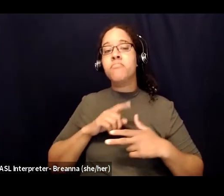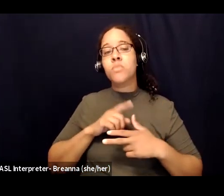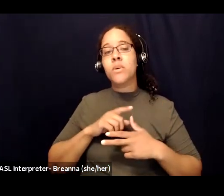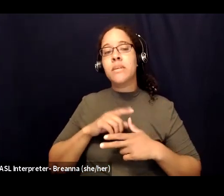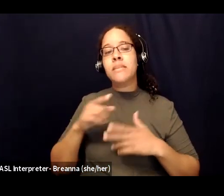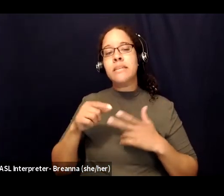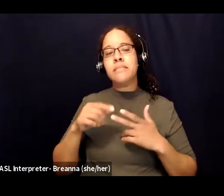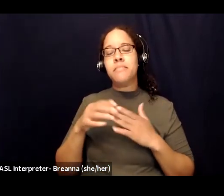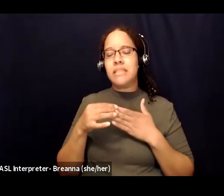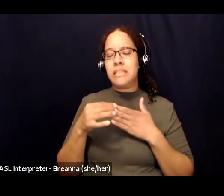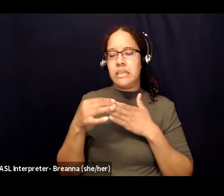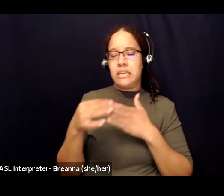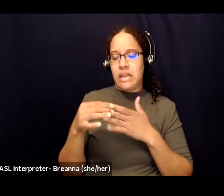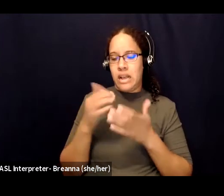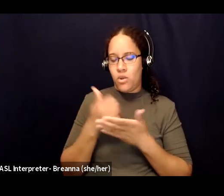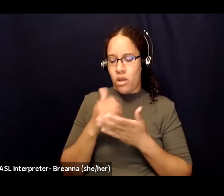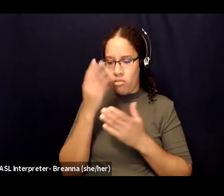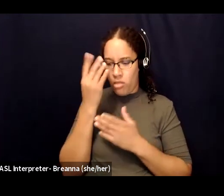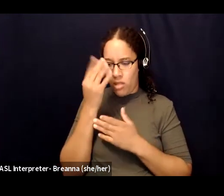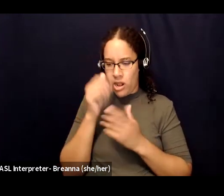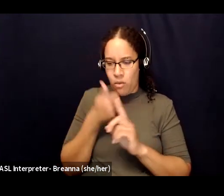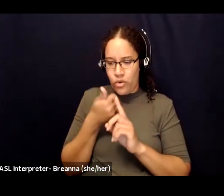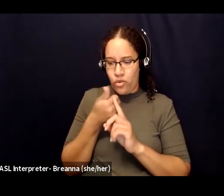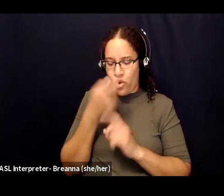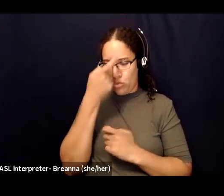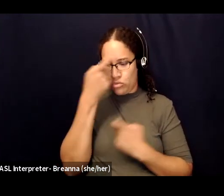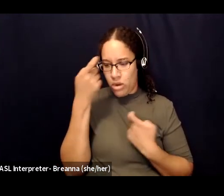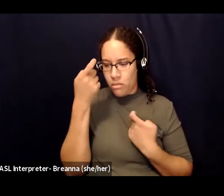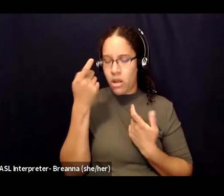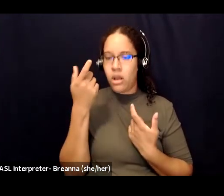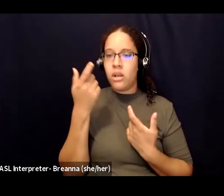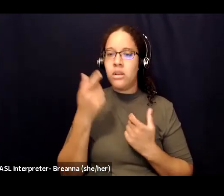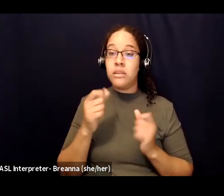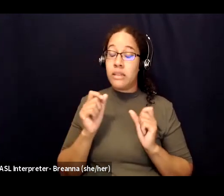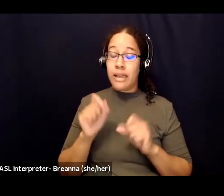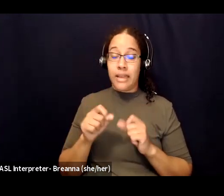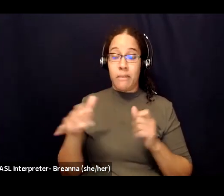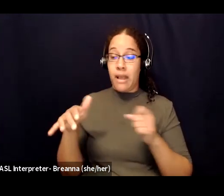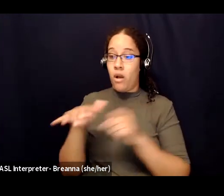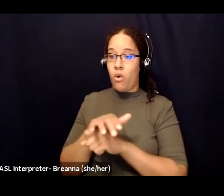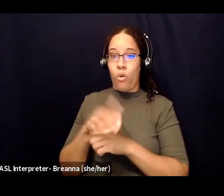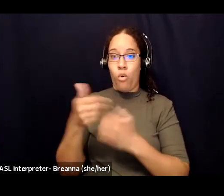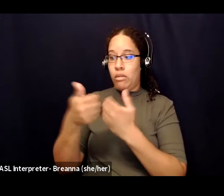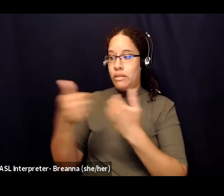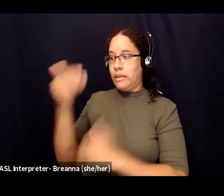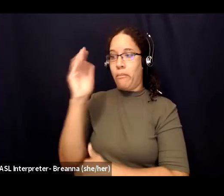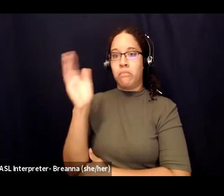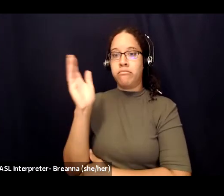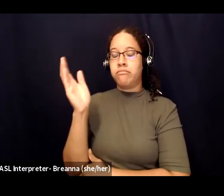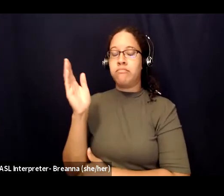own trauma narrative which could be an entire webinar in itself but that's a really helpful starting point so again all of those links